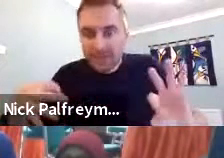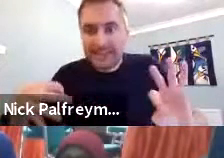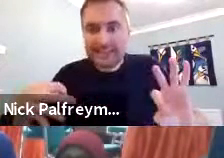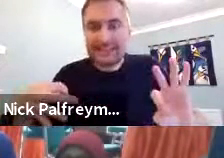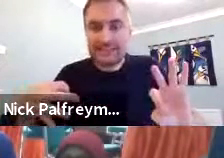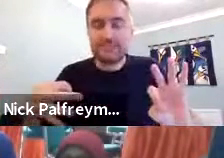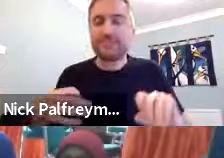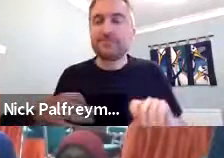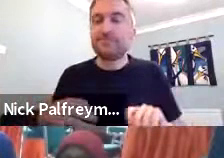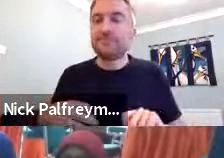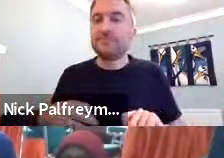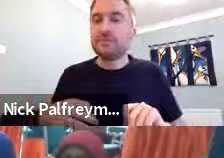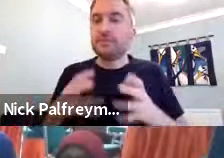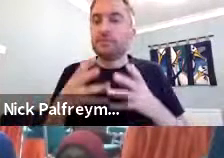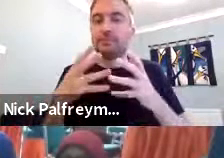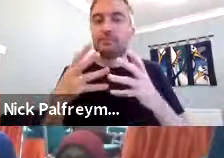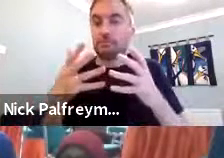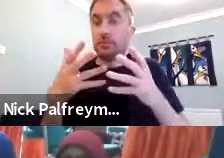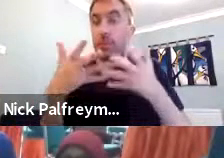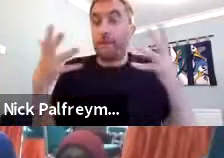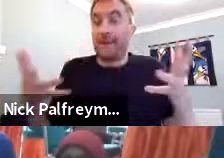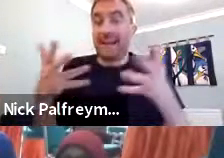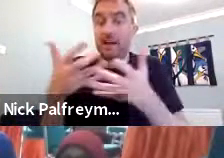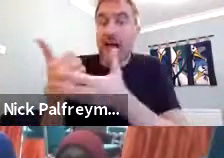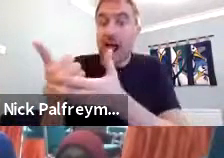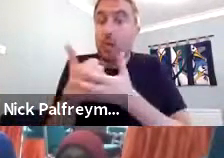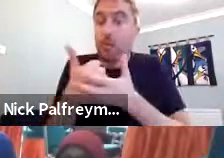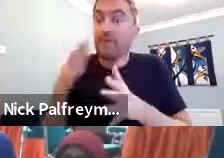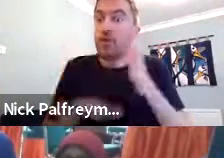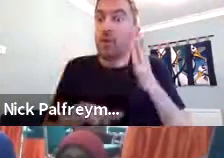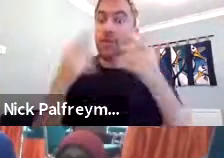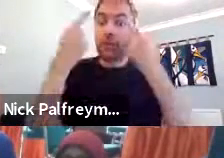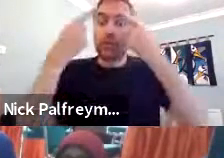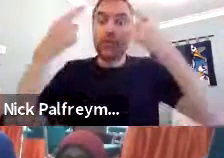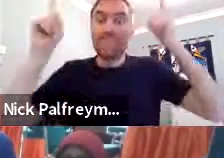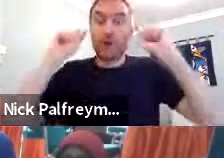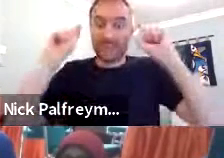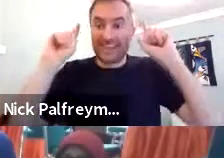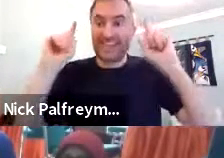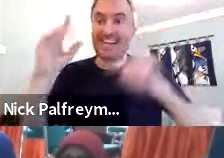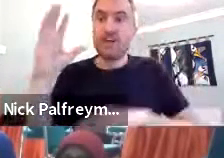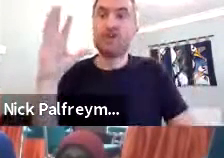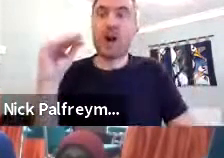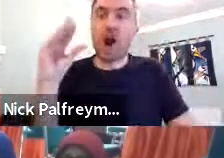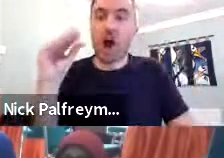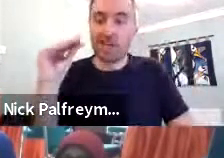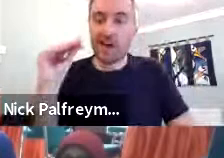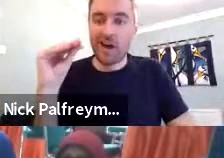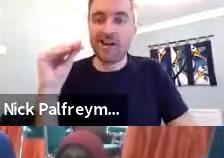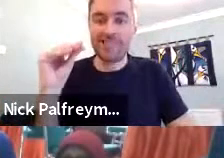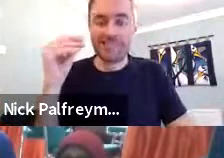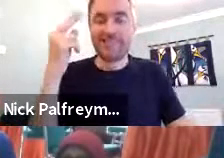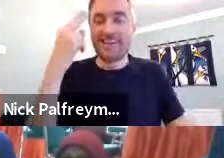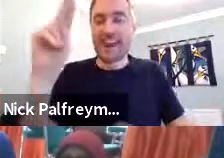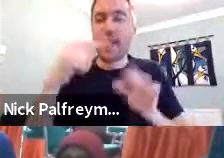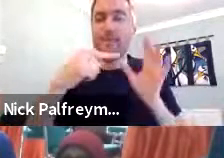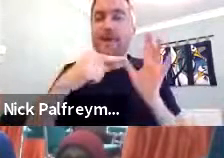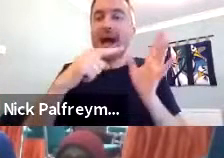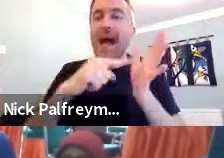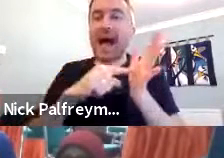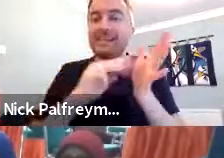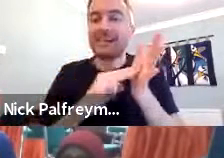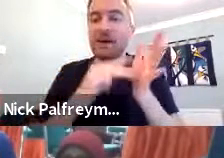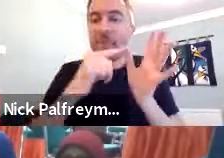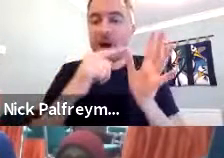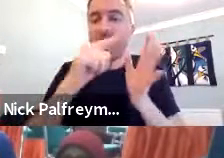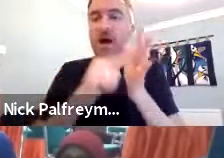and some research linked with linguistics, these workshops that we held. And we had a